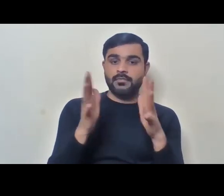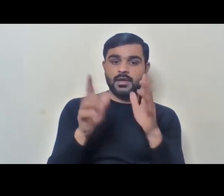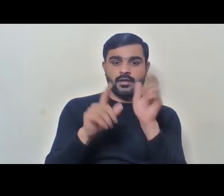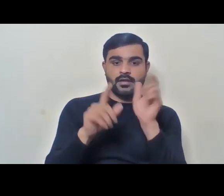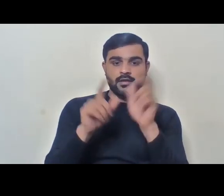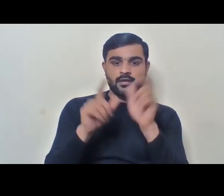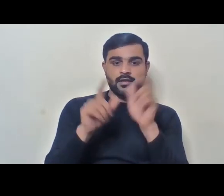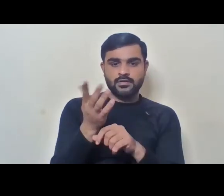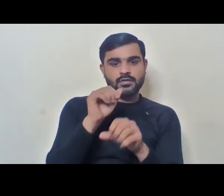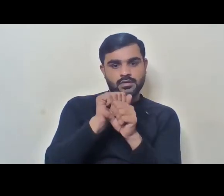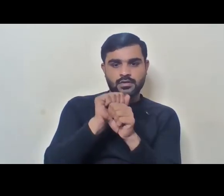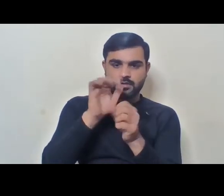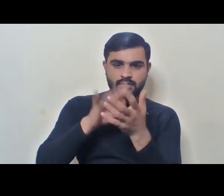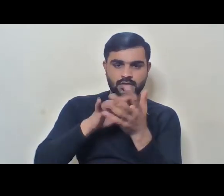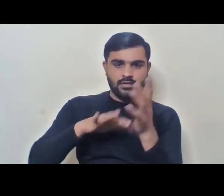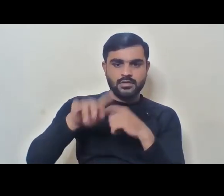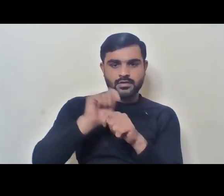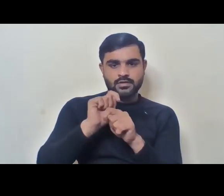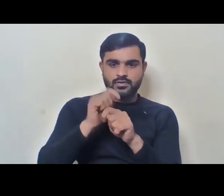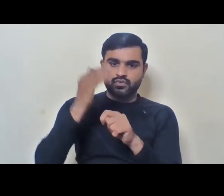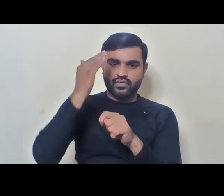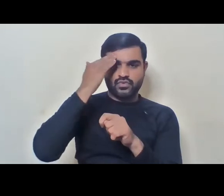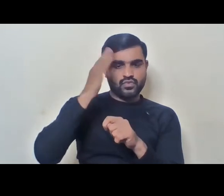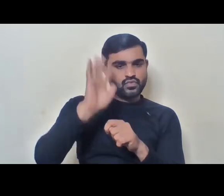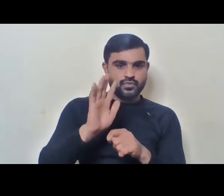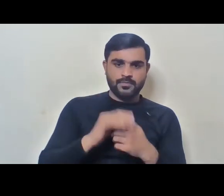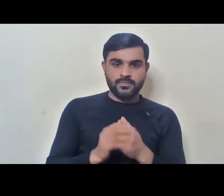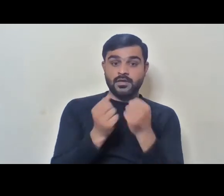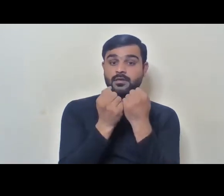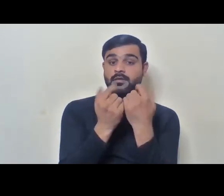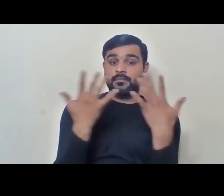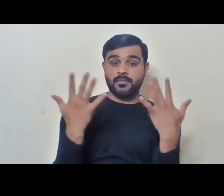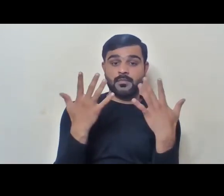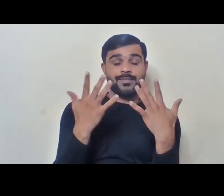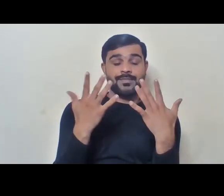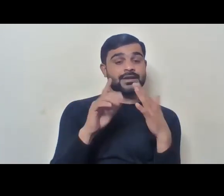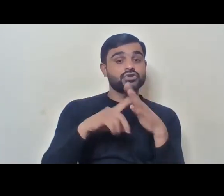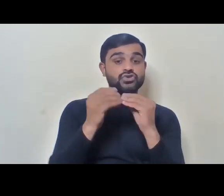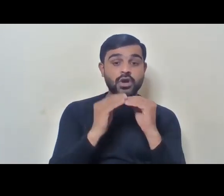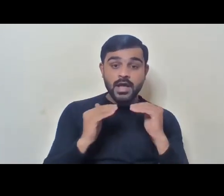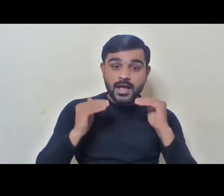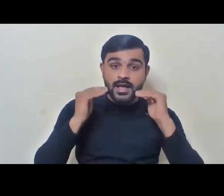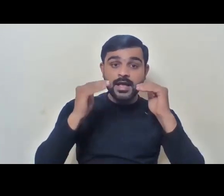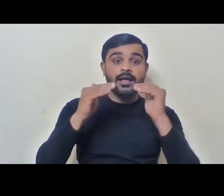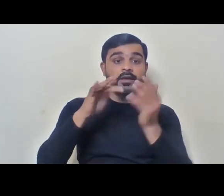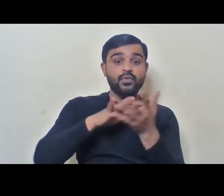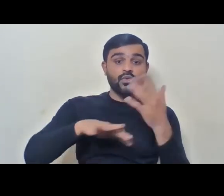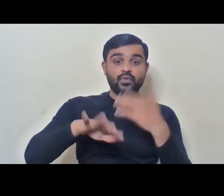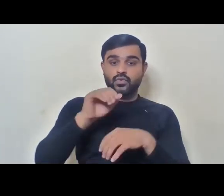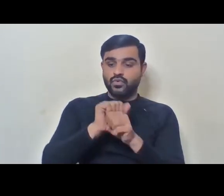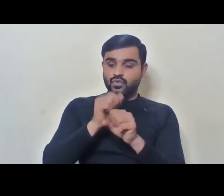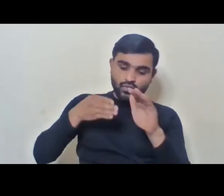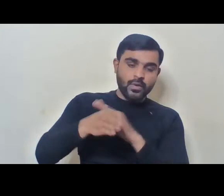if you are working in the government or familiar with it will know. There are many top posts where you can't enter